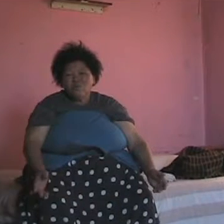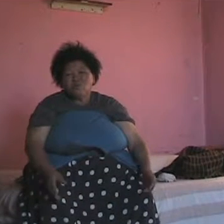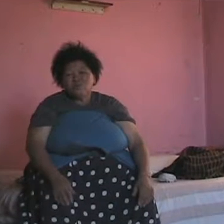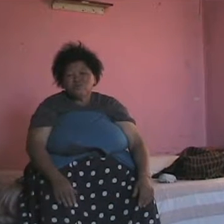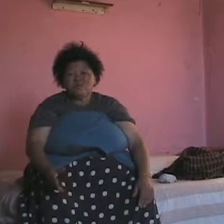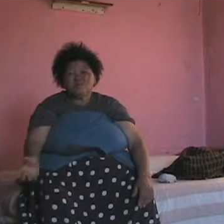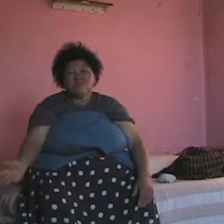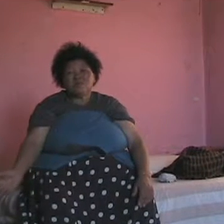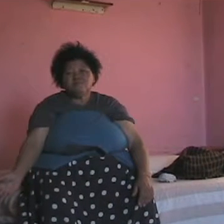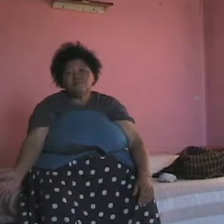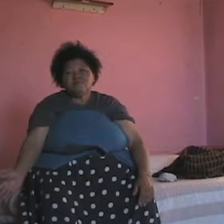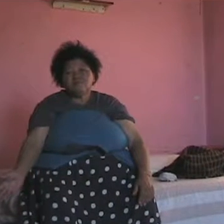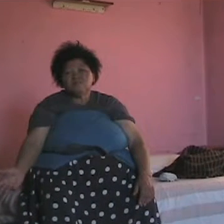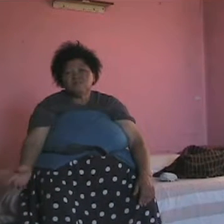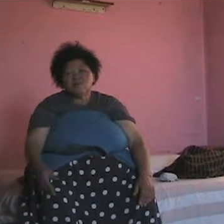you on Swazian Cape Town in Simburg?